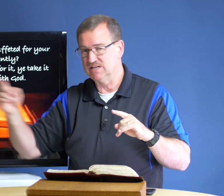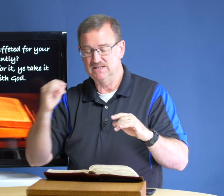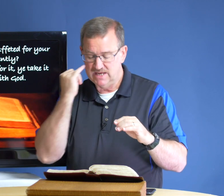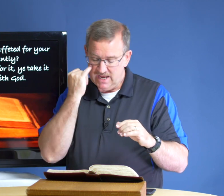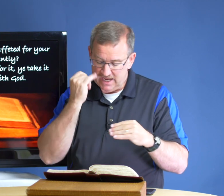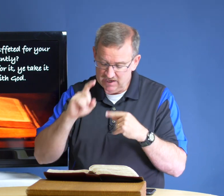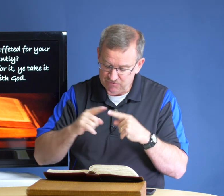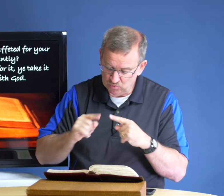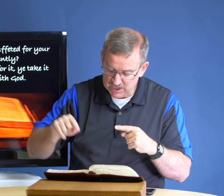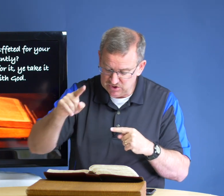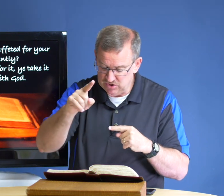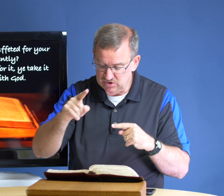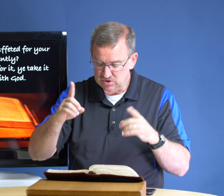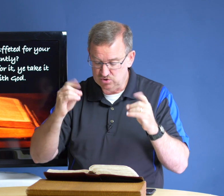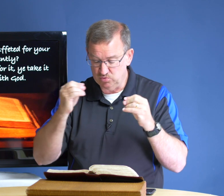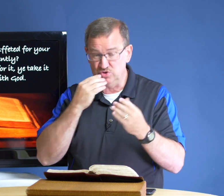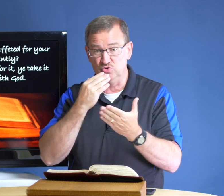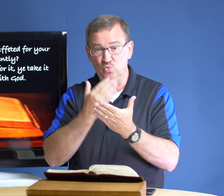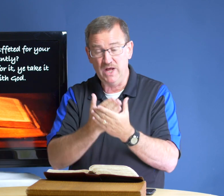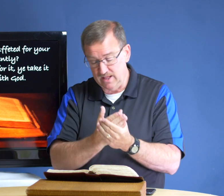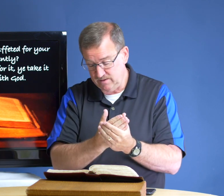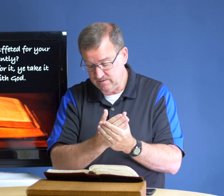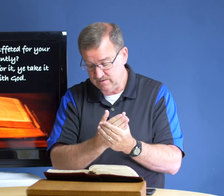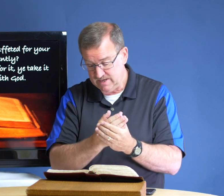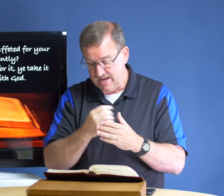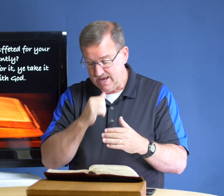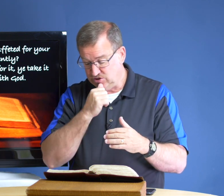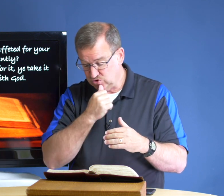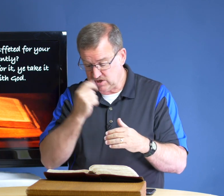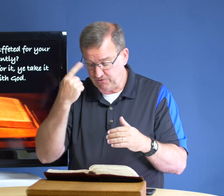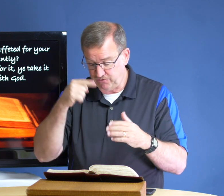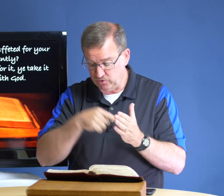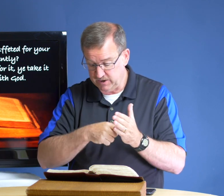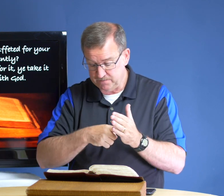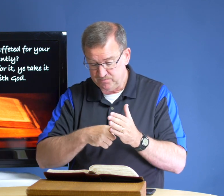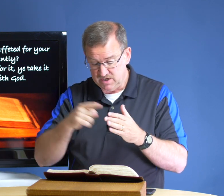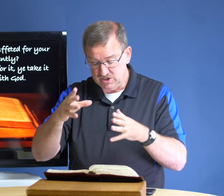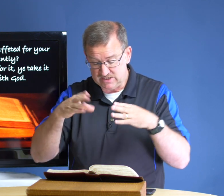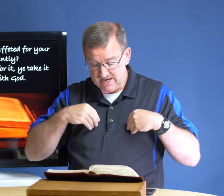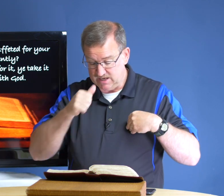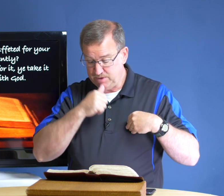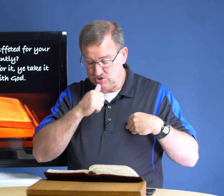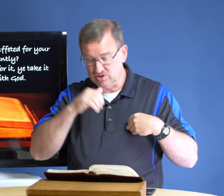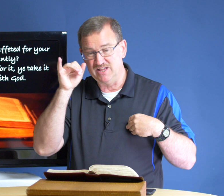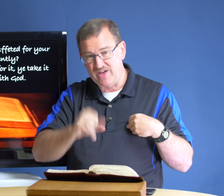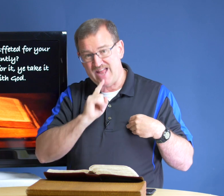says if when ye when you do well and you suffer for it you take it patiently that